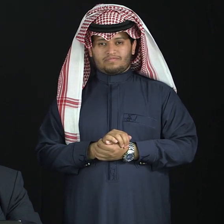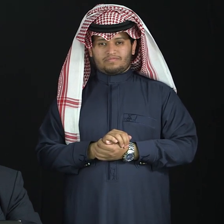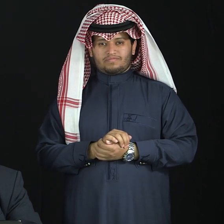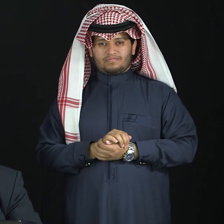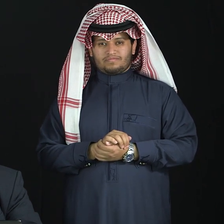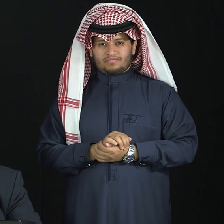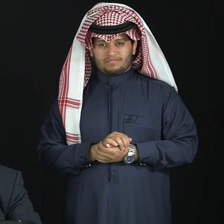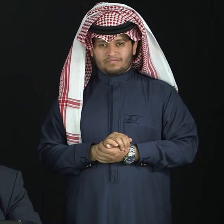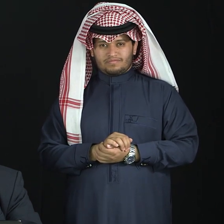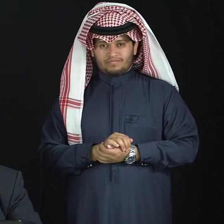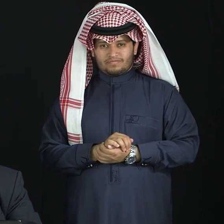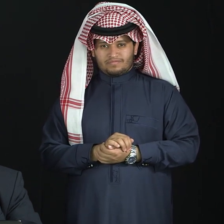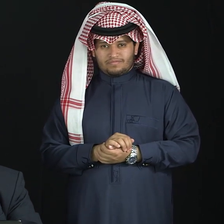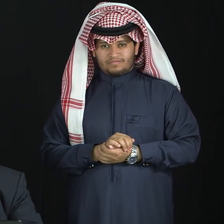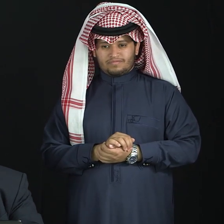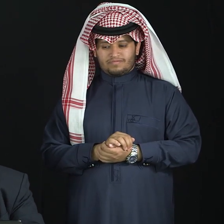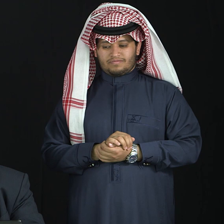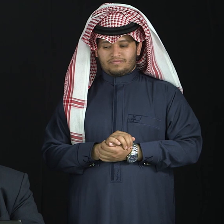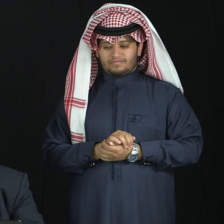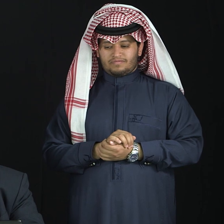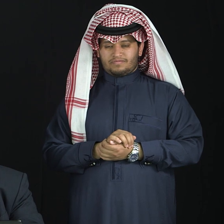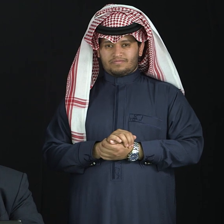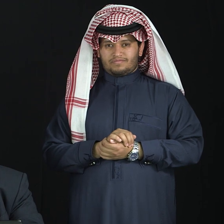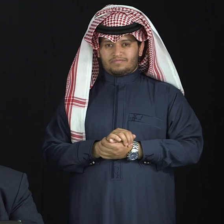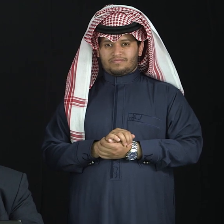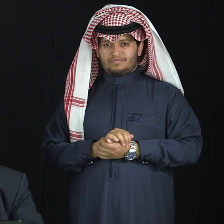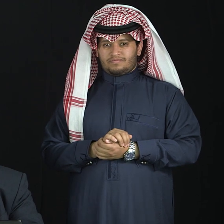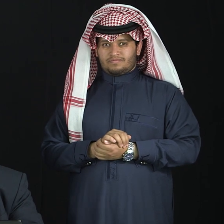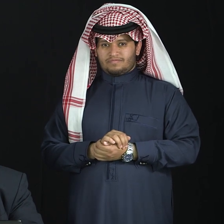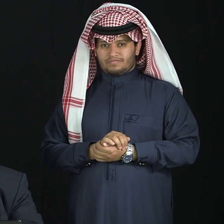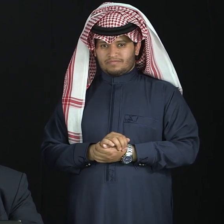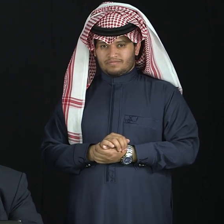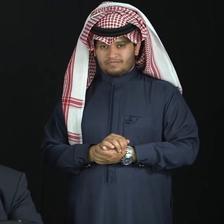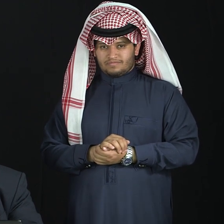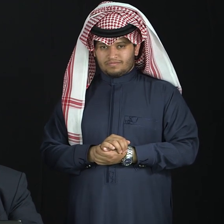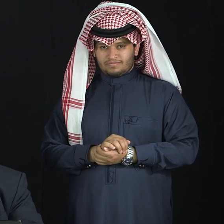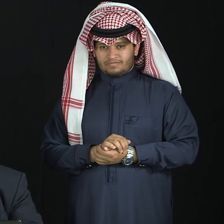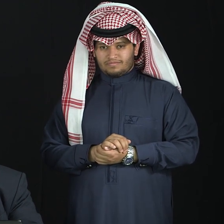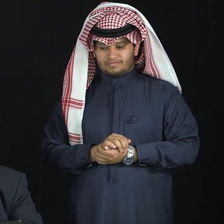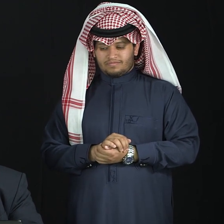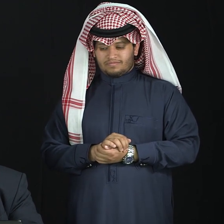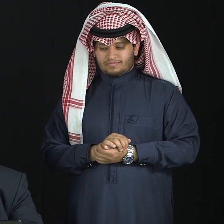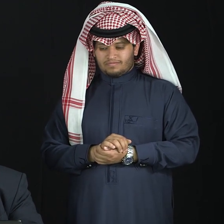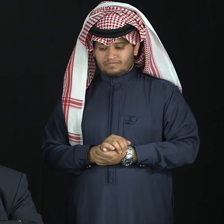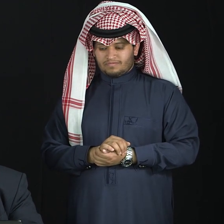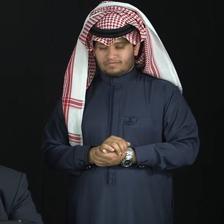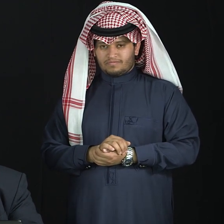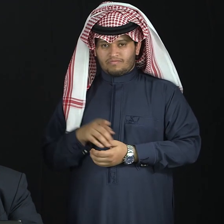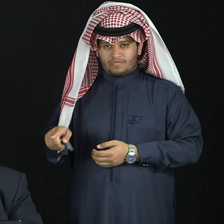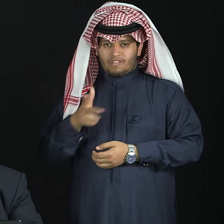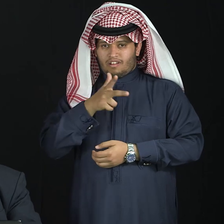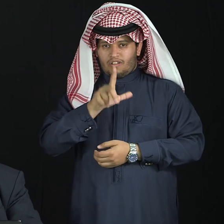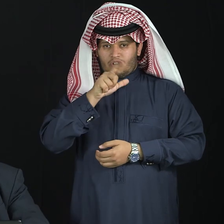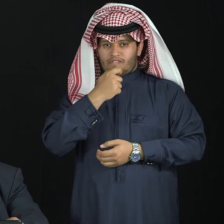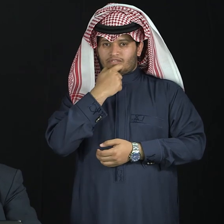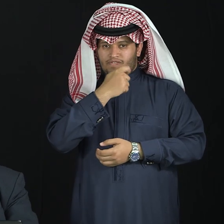by both students and colleagues, good times, and I'm going to just explain what I'm